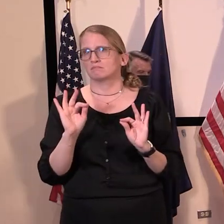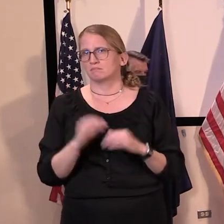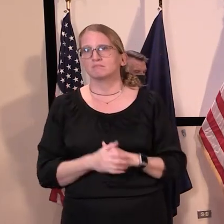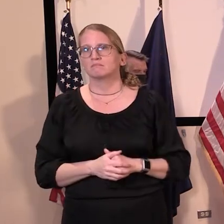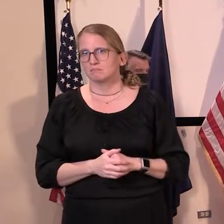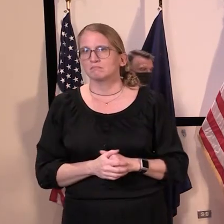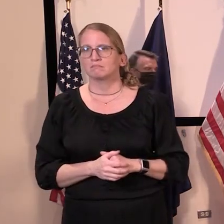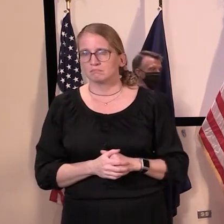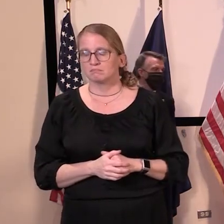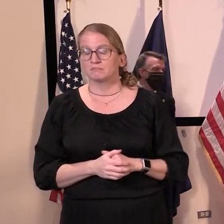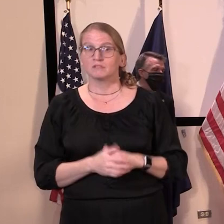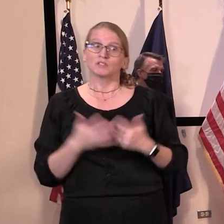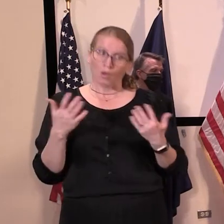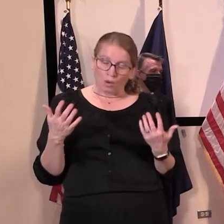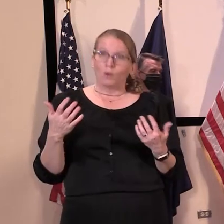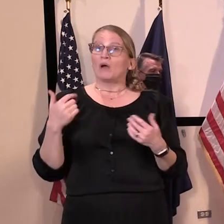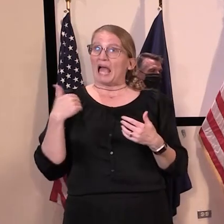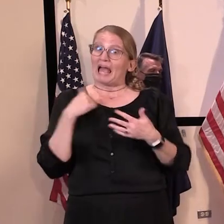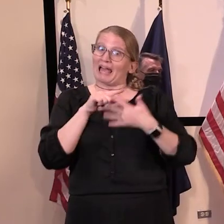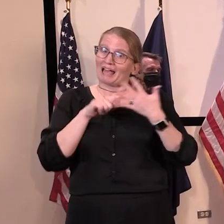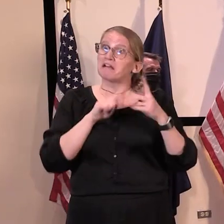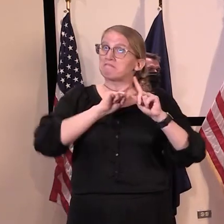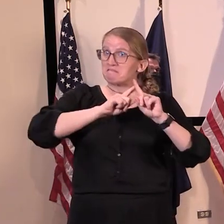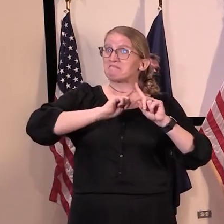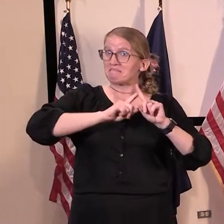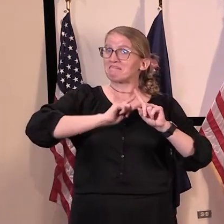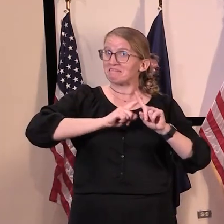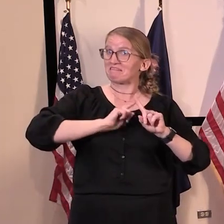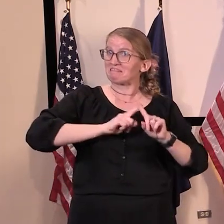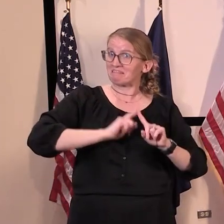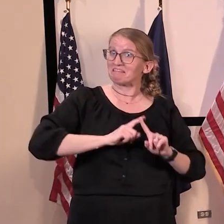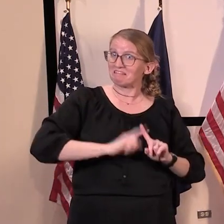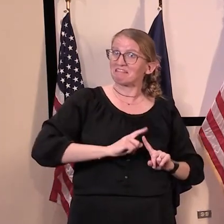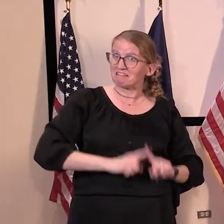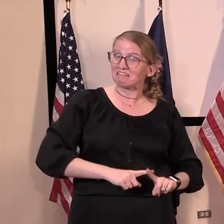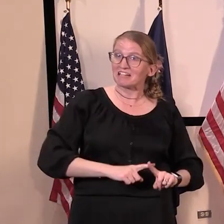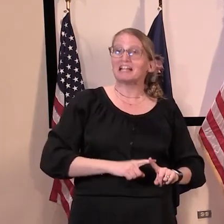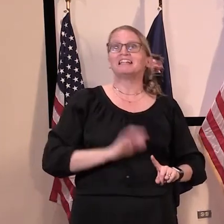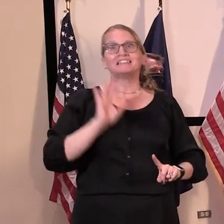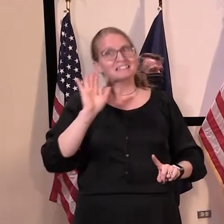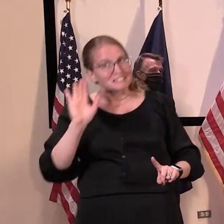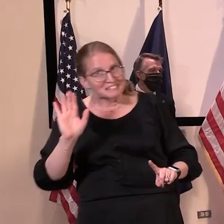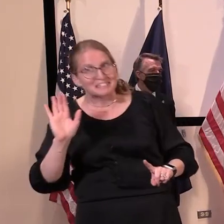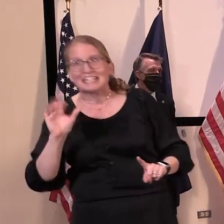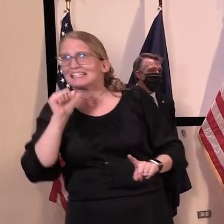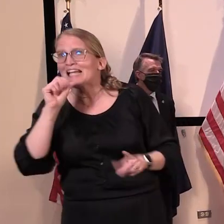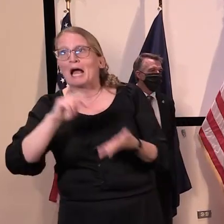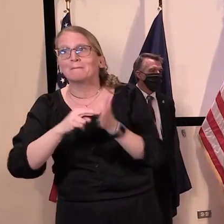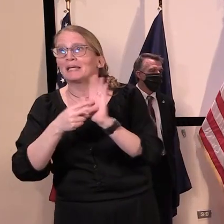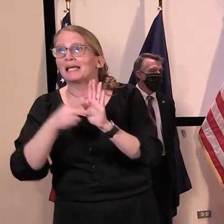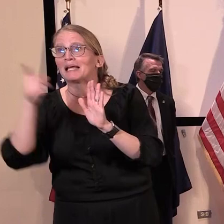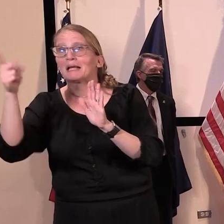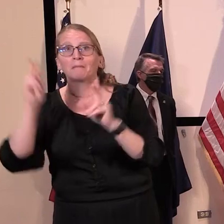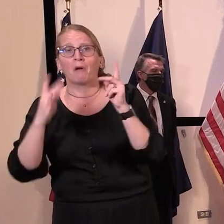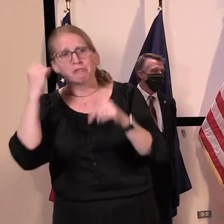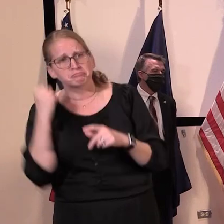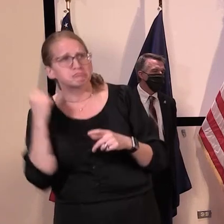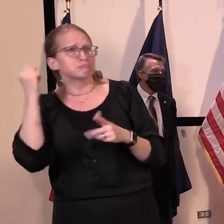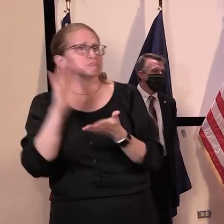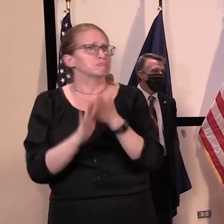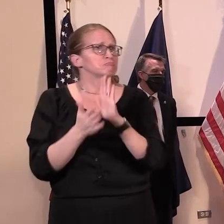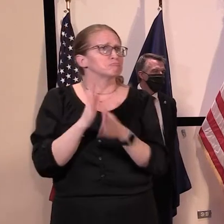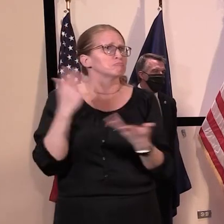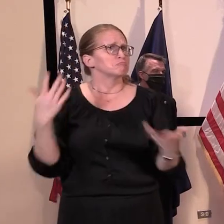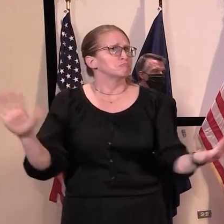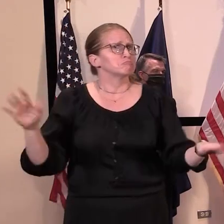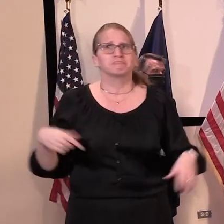With all this positive news, I do want to stop and remind everyone that we need to stay vigilant. Although we have seen a reduction in the new